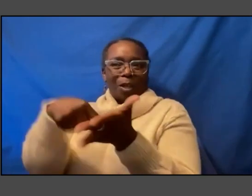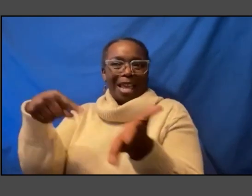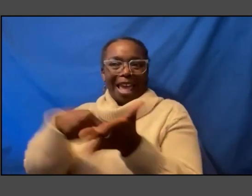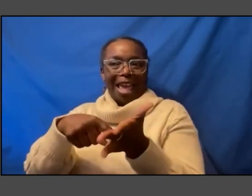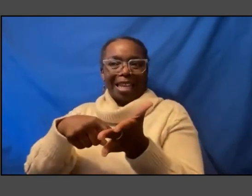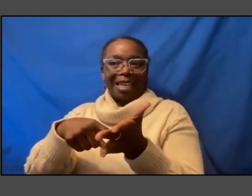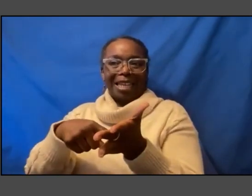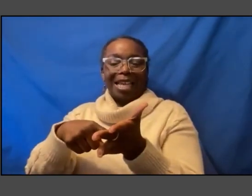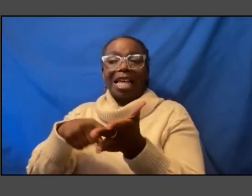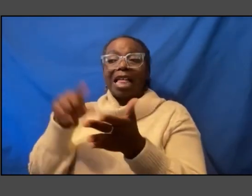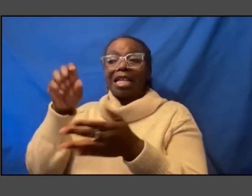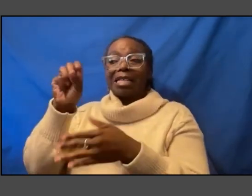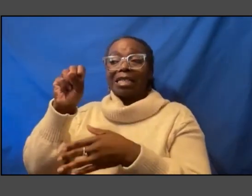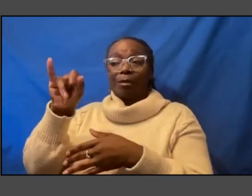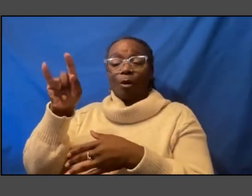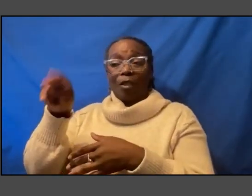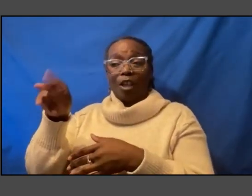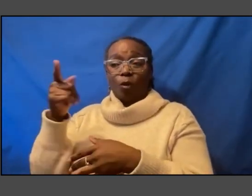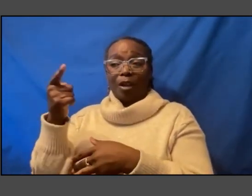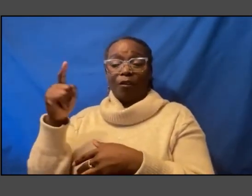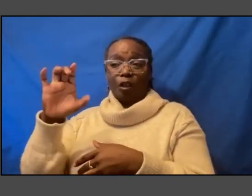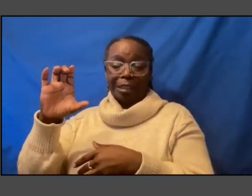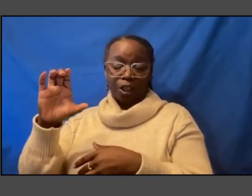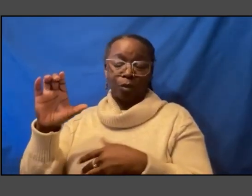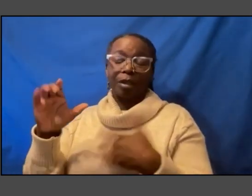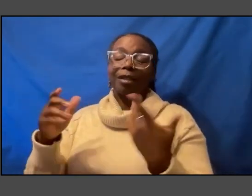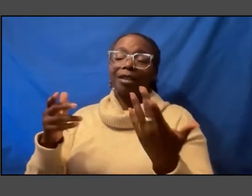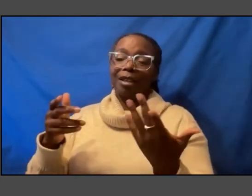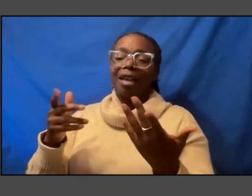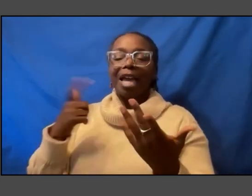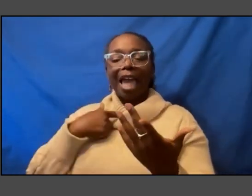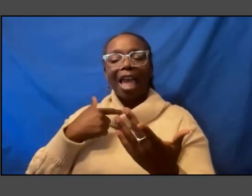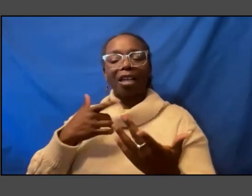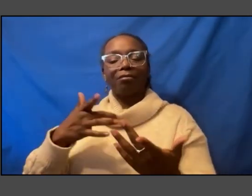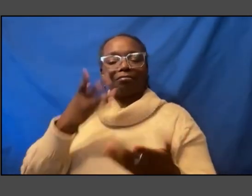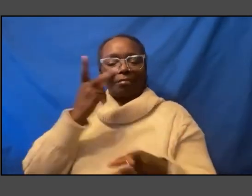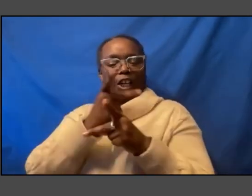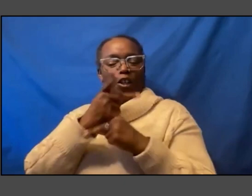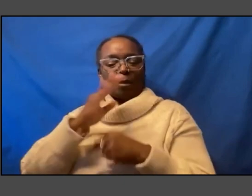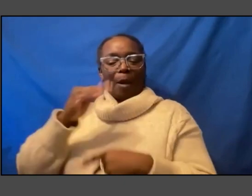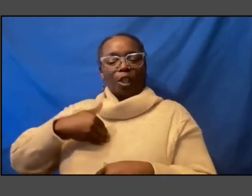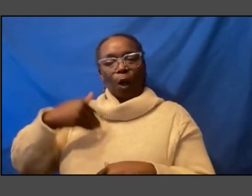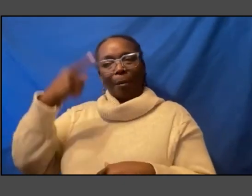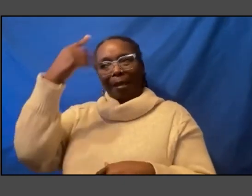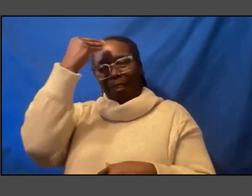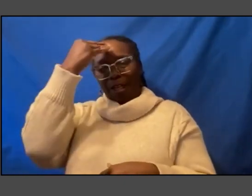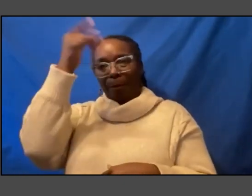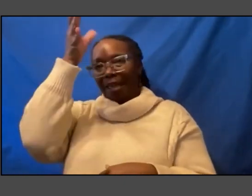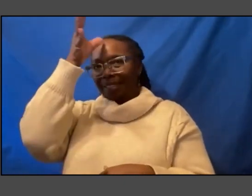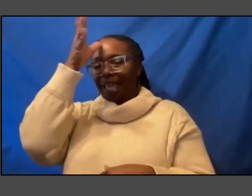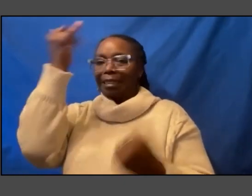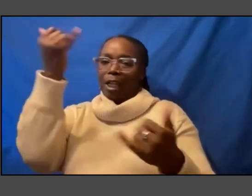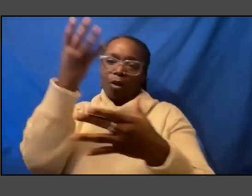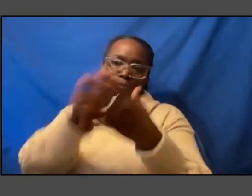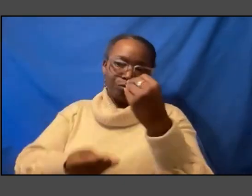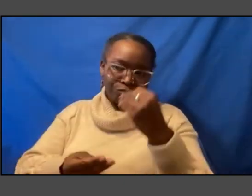century really sort of nurtures my soul and makes me think of my dad who's no longer oh beautiful beautiful